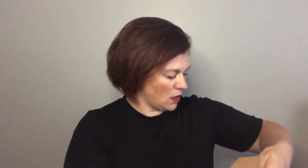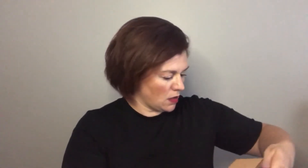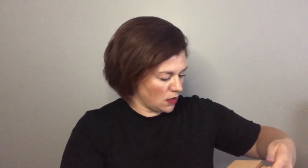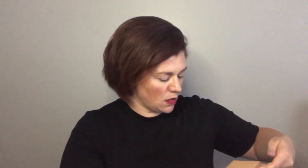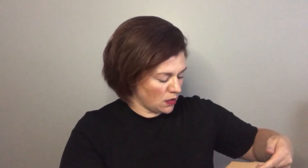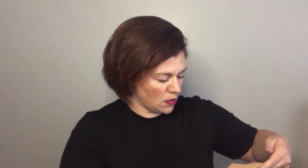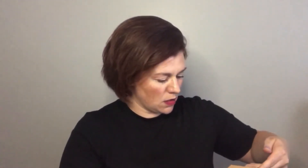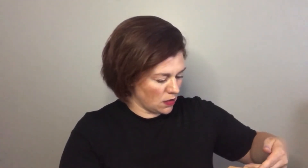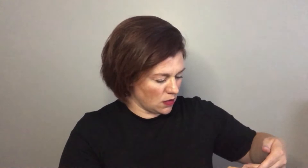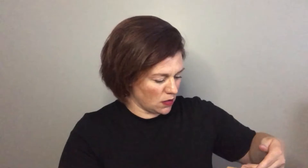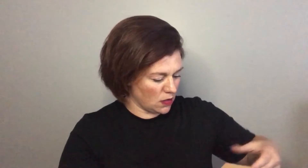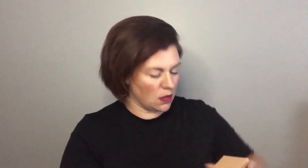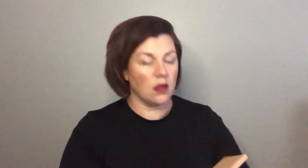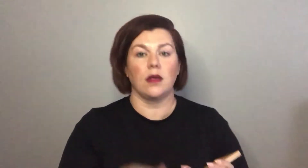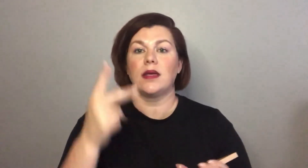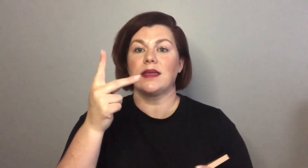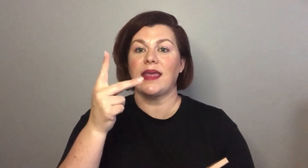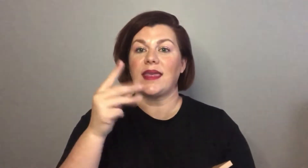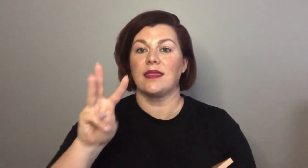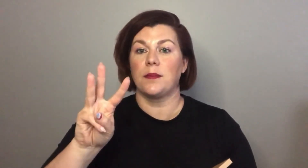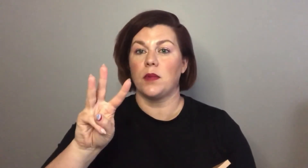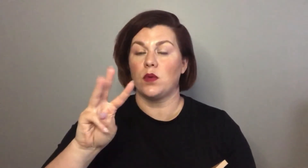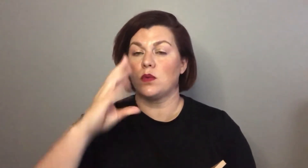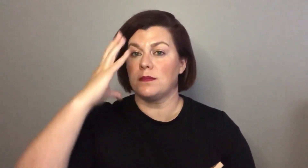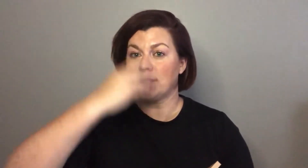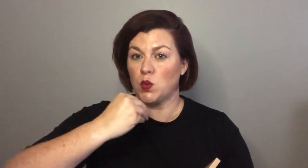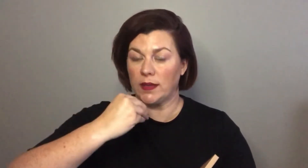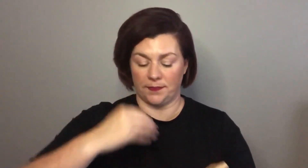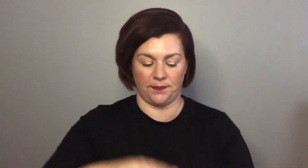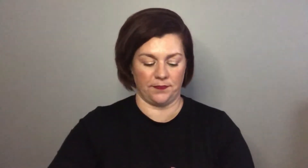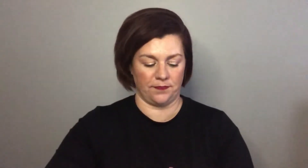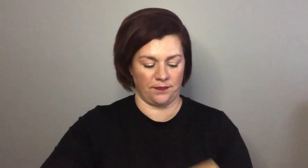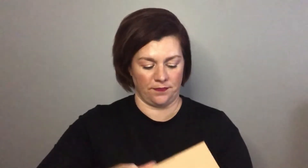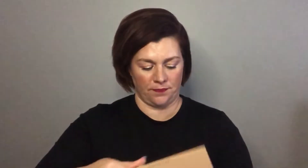now my second palette is from KKW Beauty